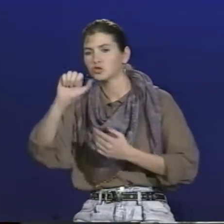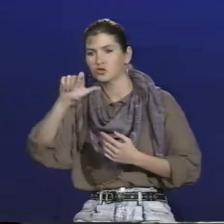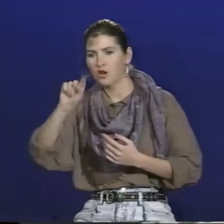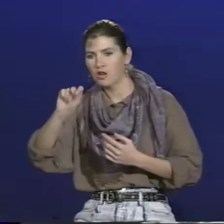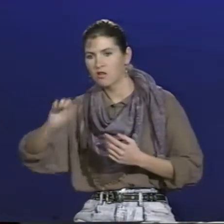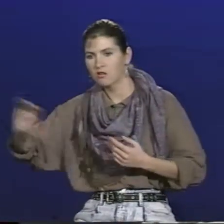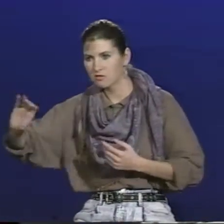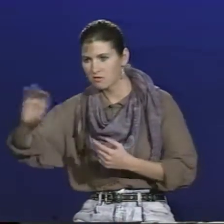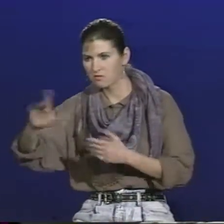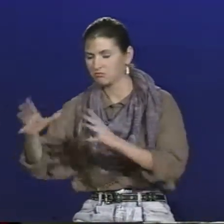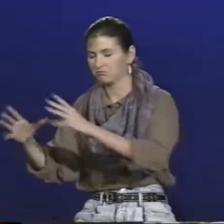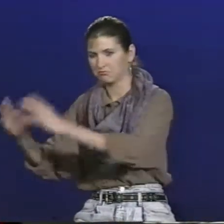Salt.